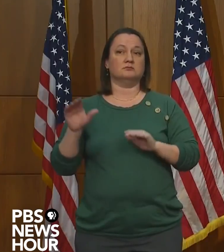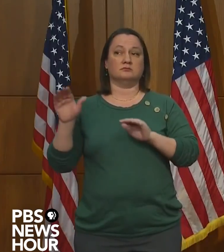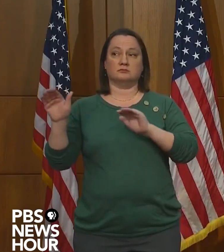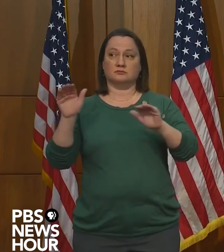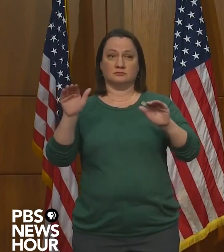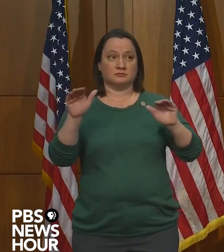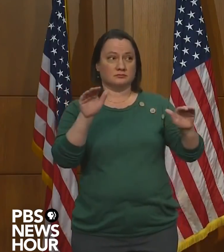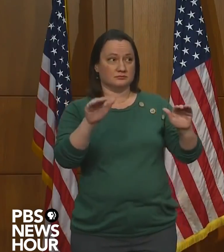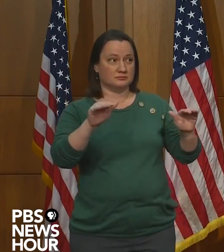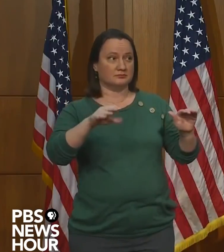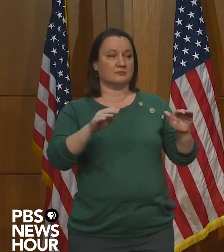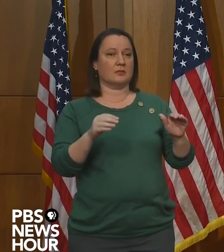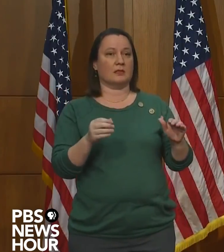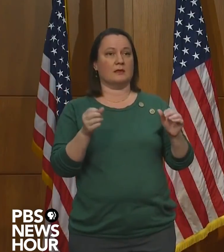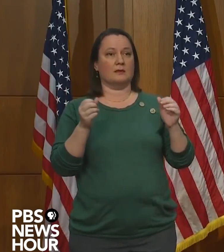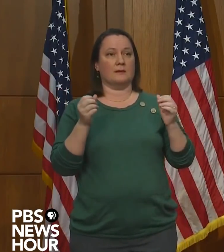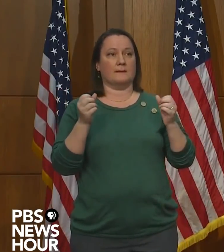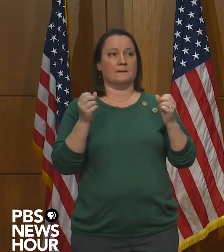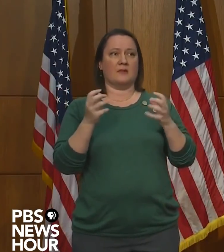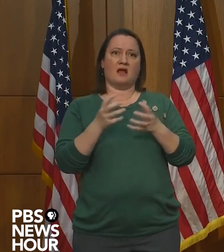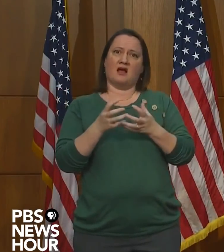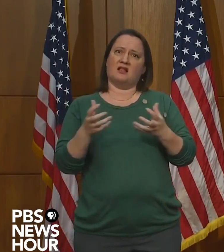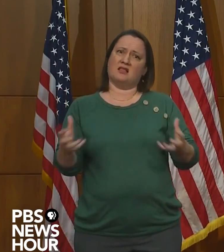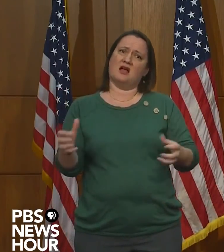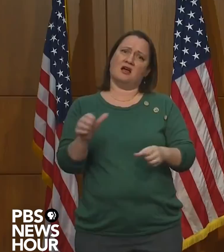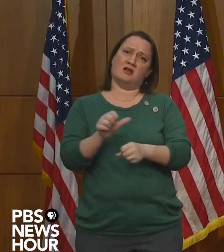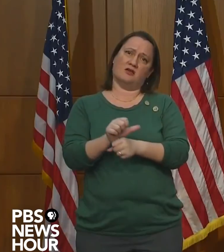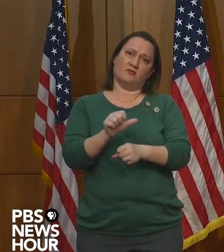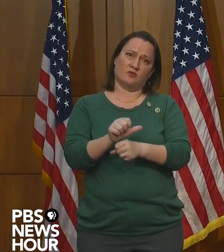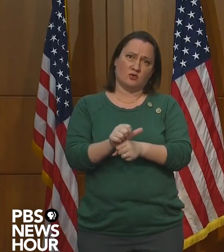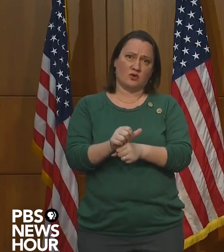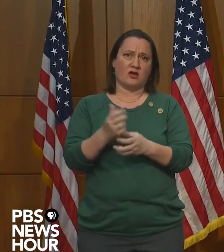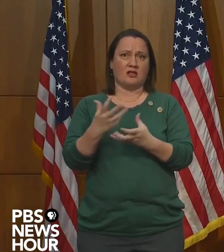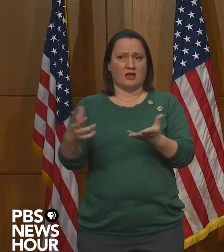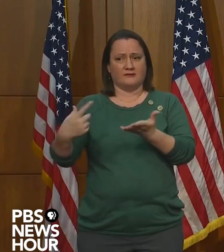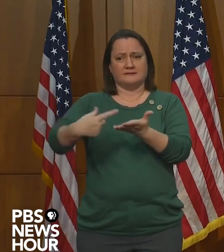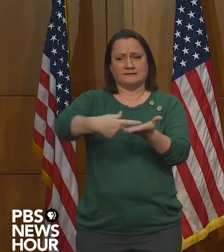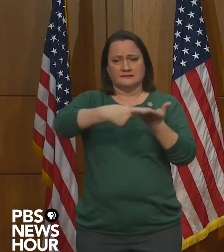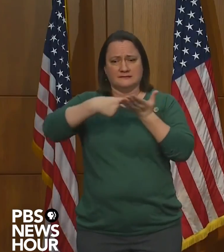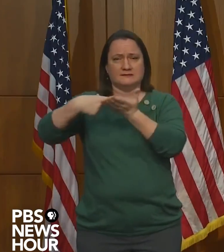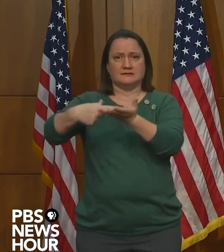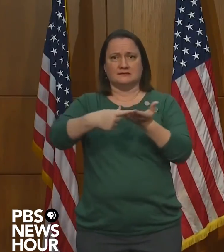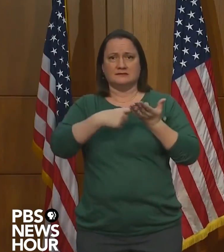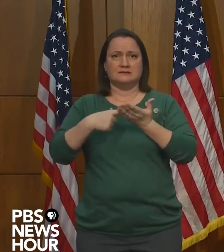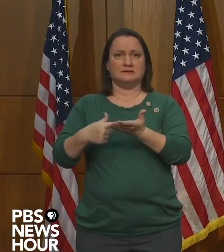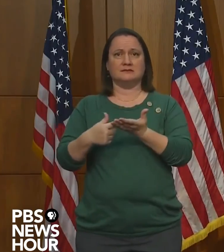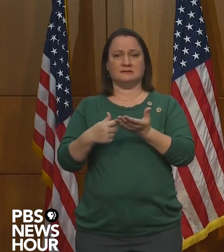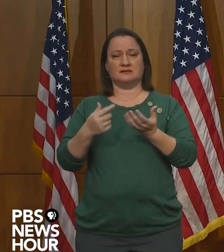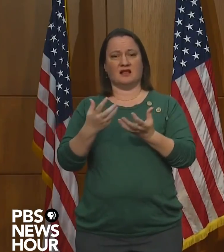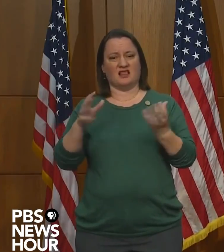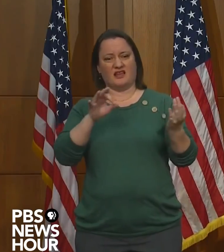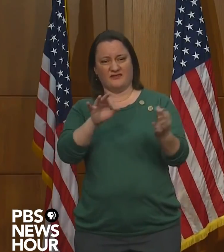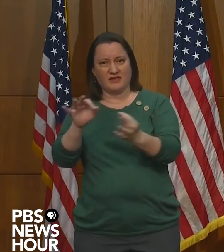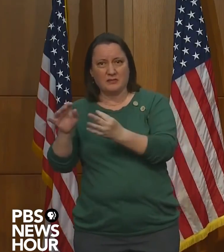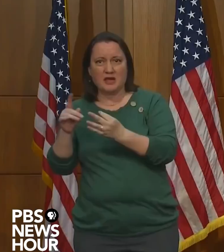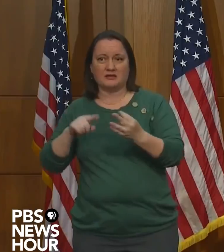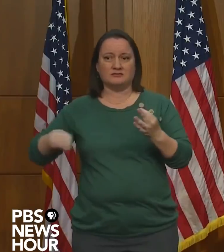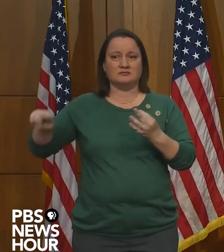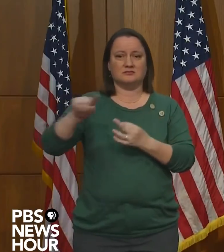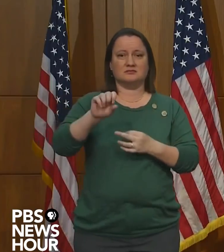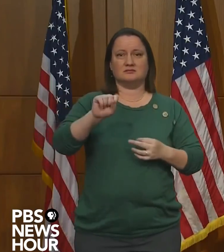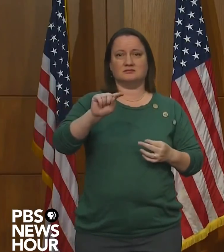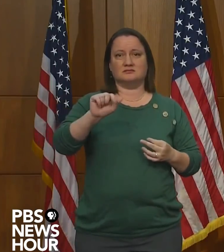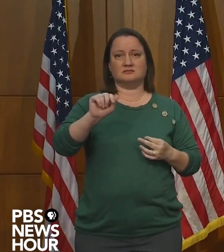all of you a significant amount of work, a significant amount of discussion with input from a lot of folks around the